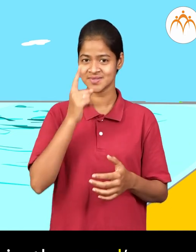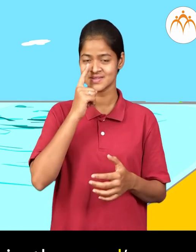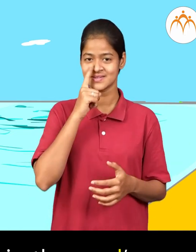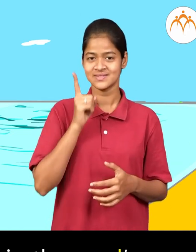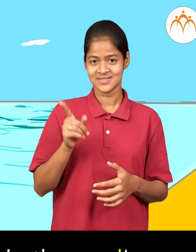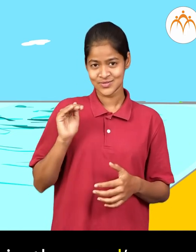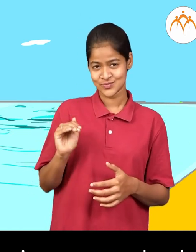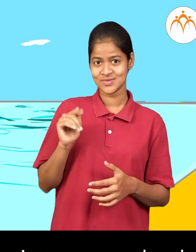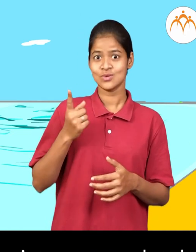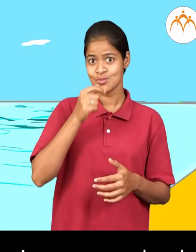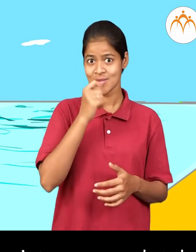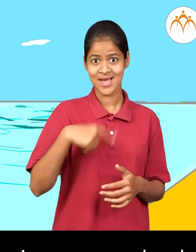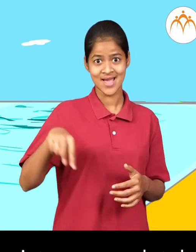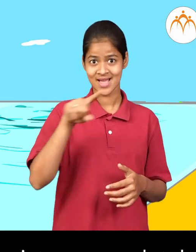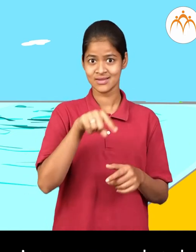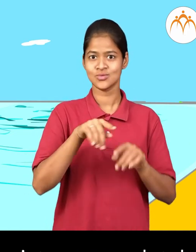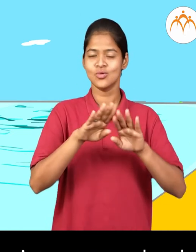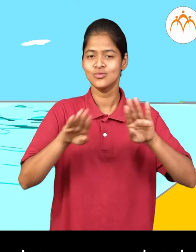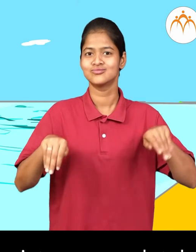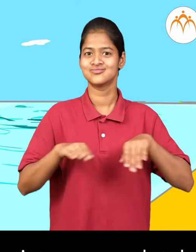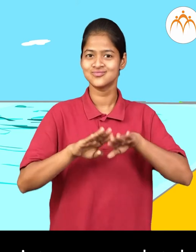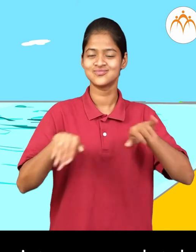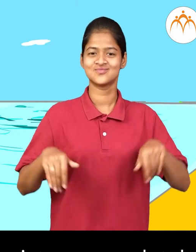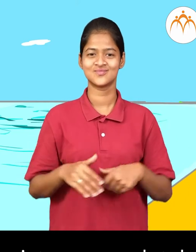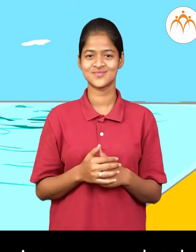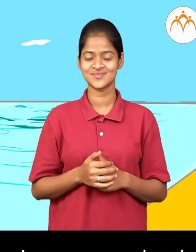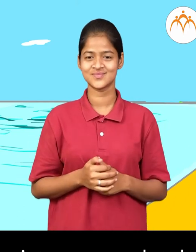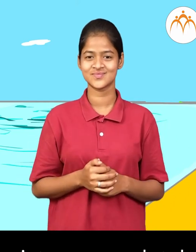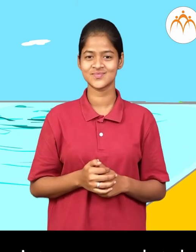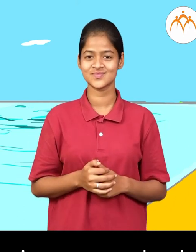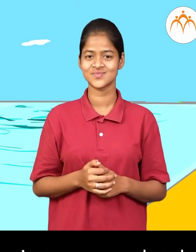this sentence describes the picture completely